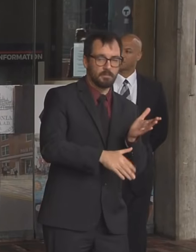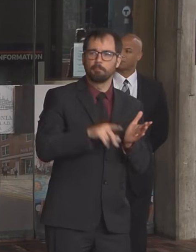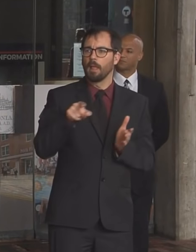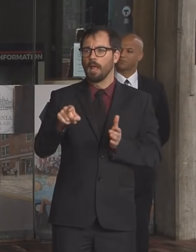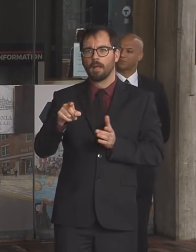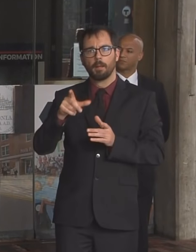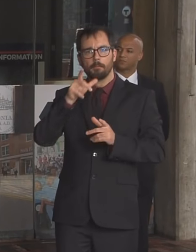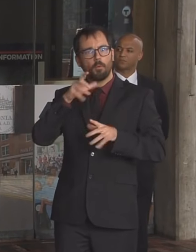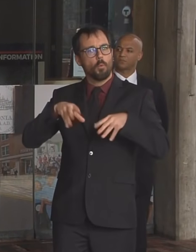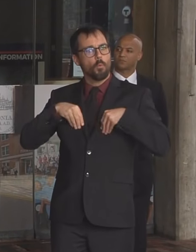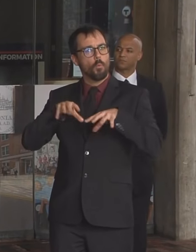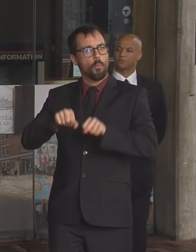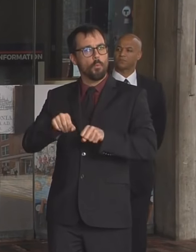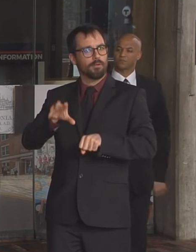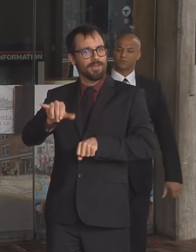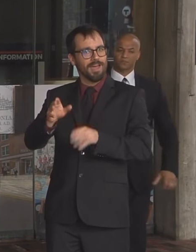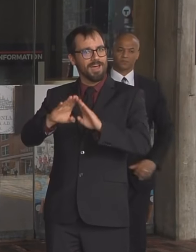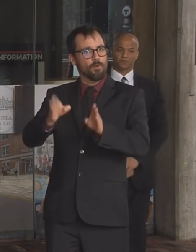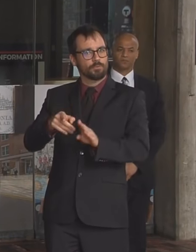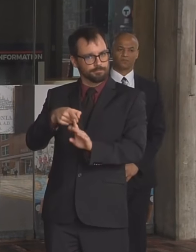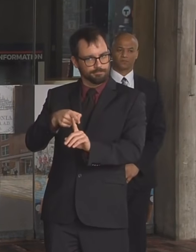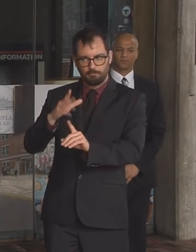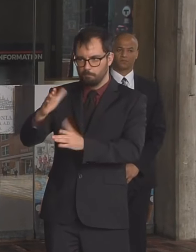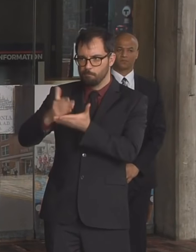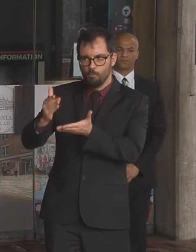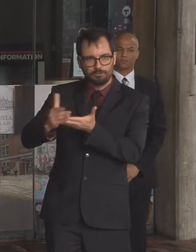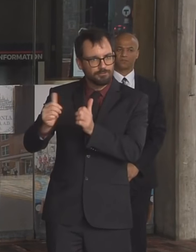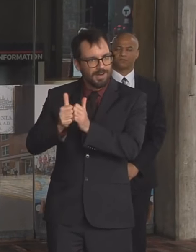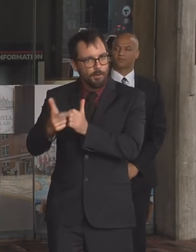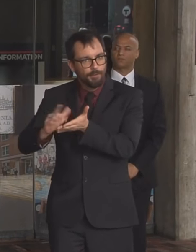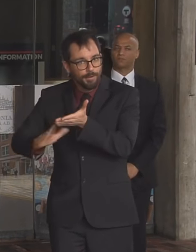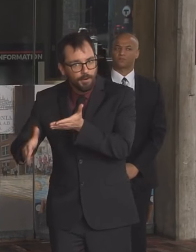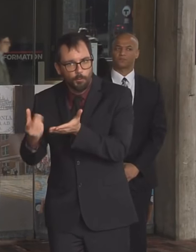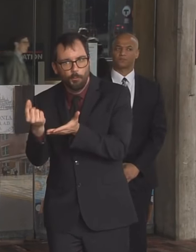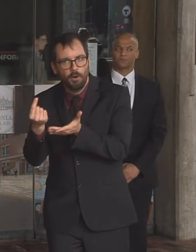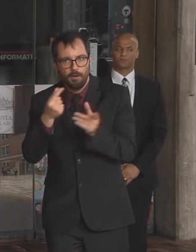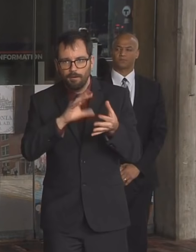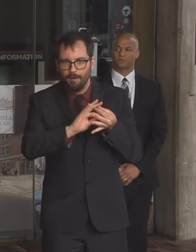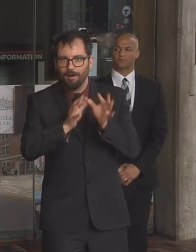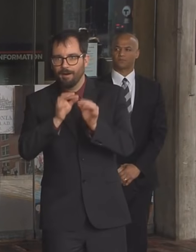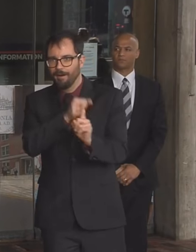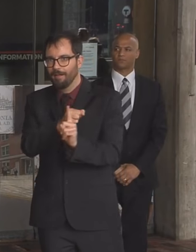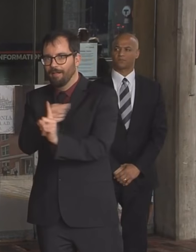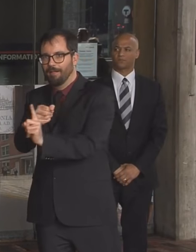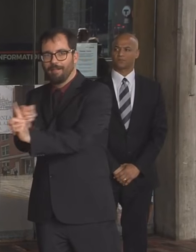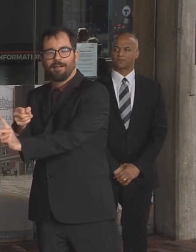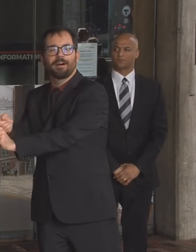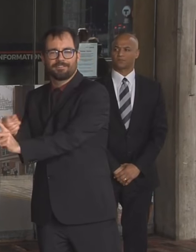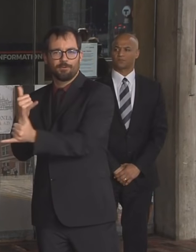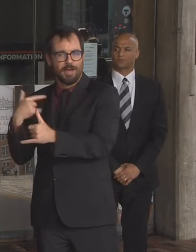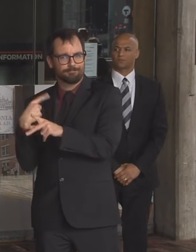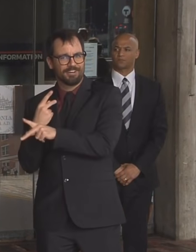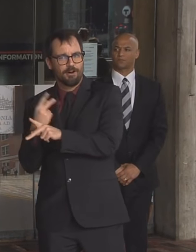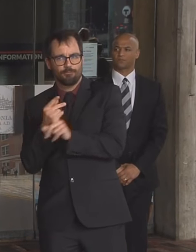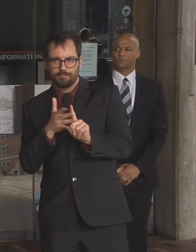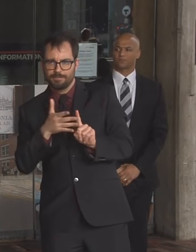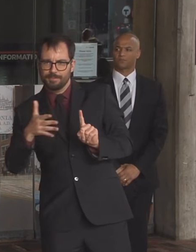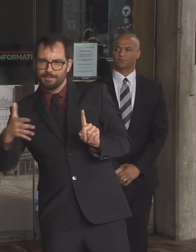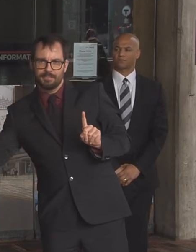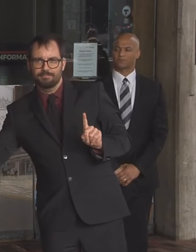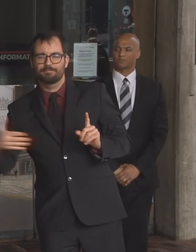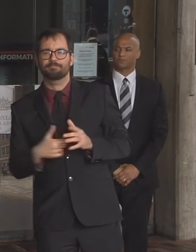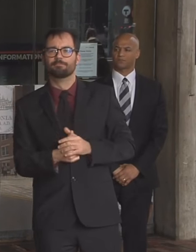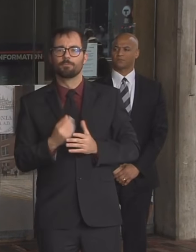this right now uh and you know people in in in in 10 days um actually 11 days